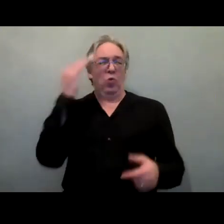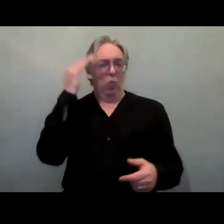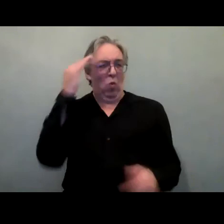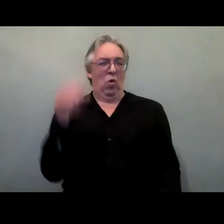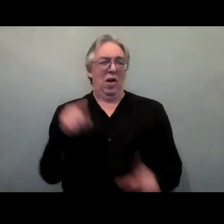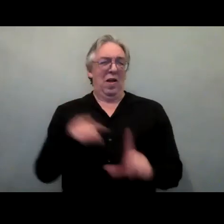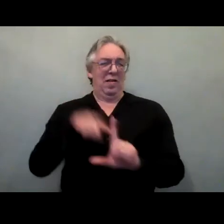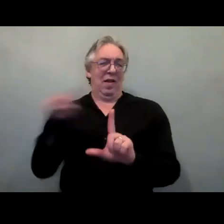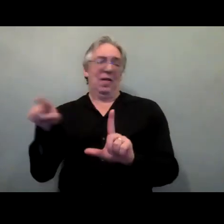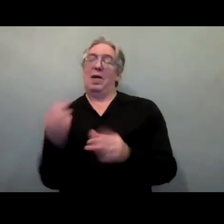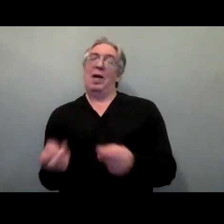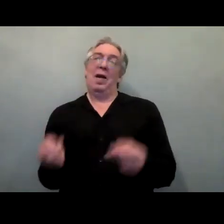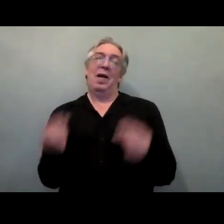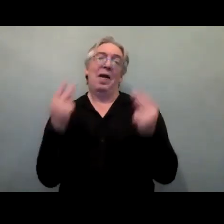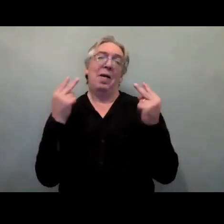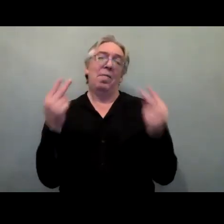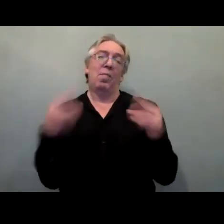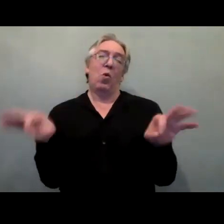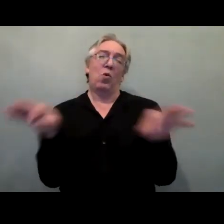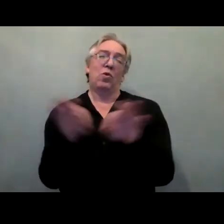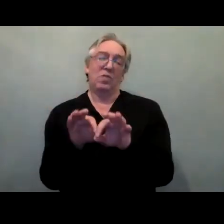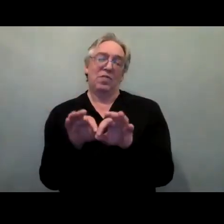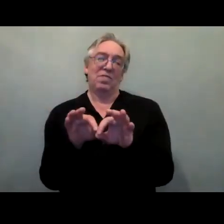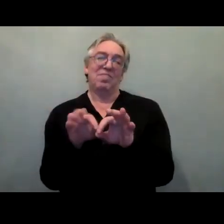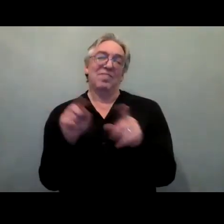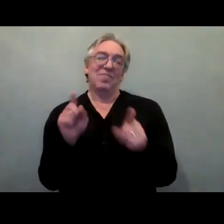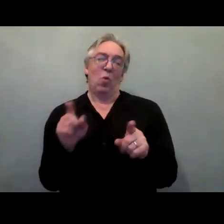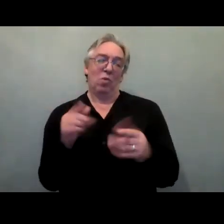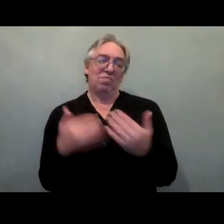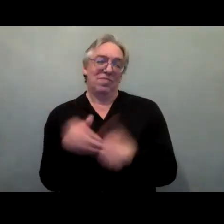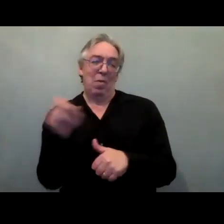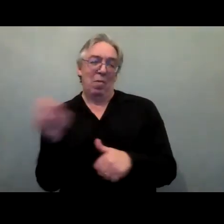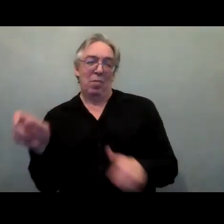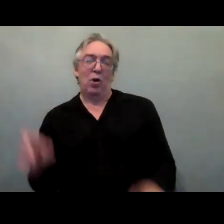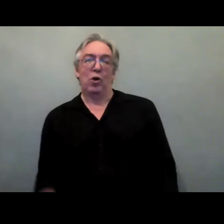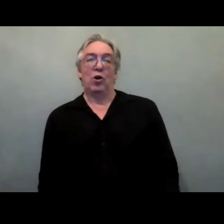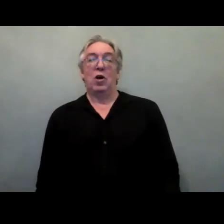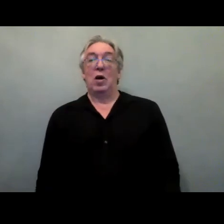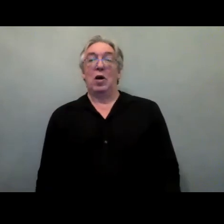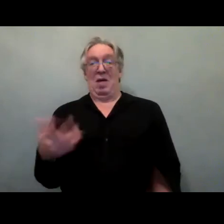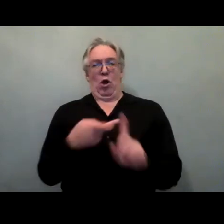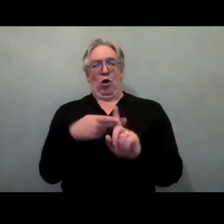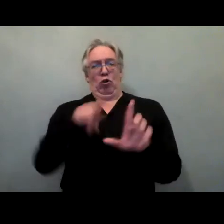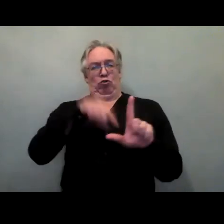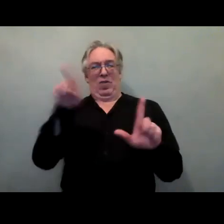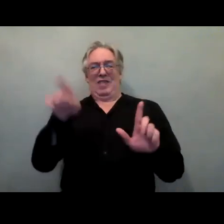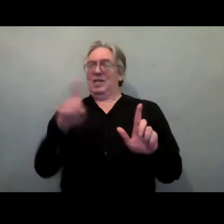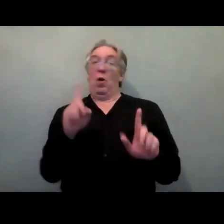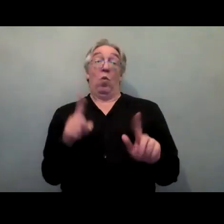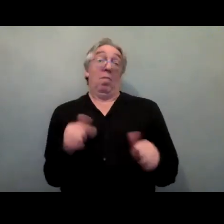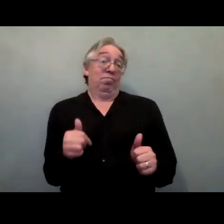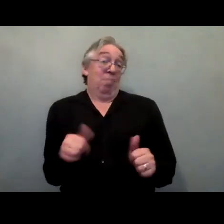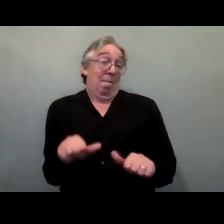disabilities, and how data can be one of the best tools to monitor the implementation